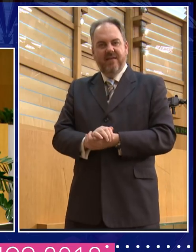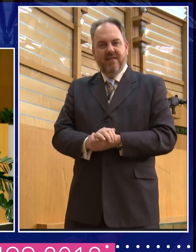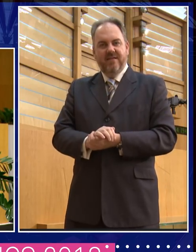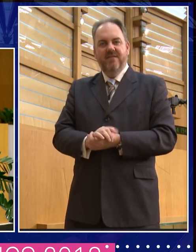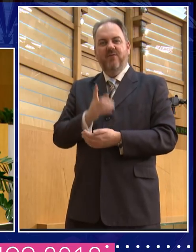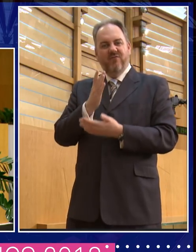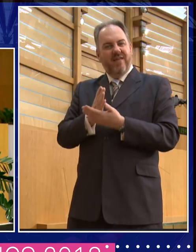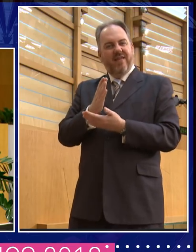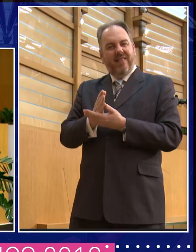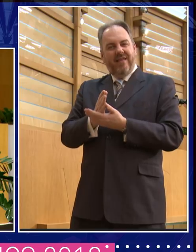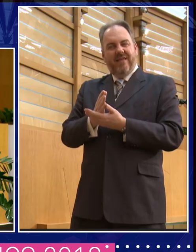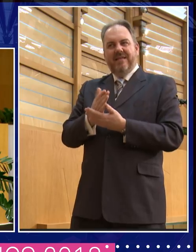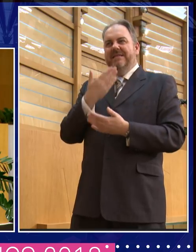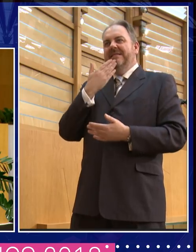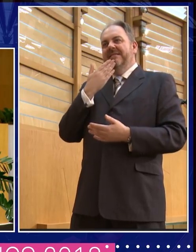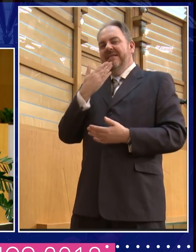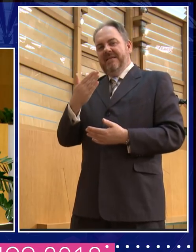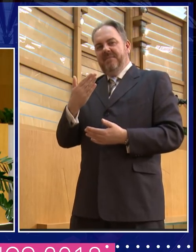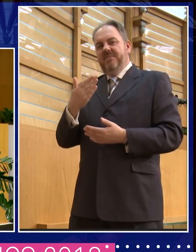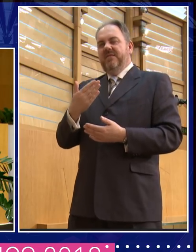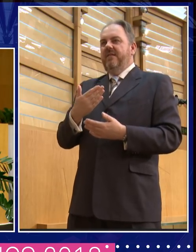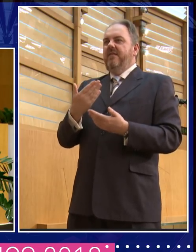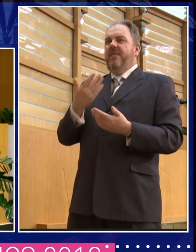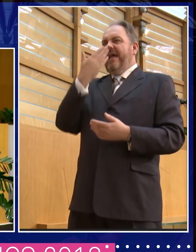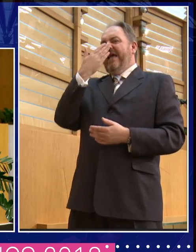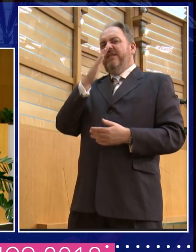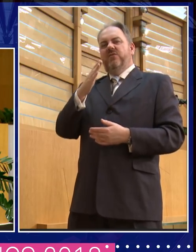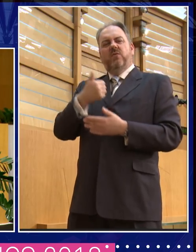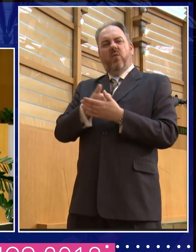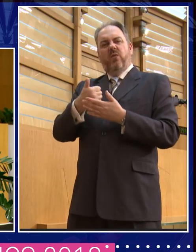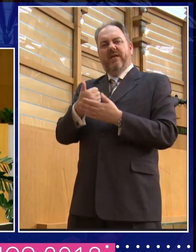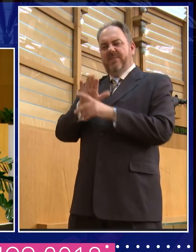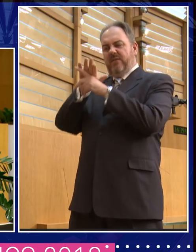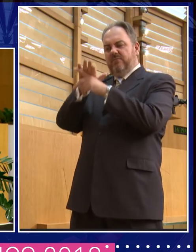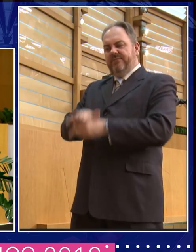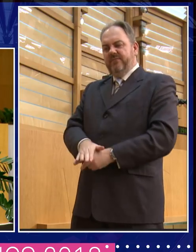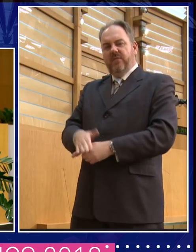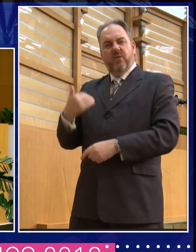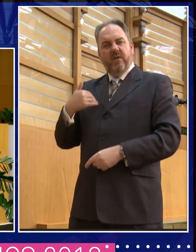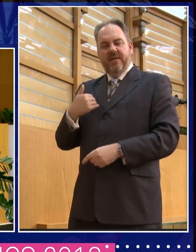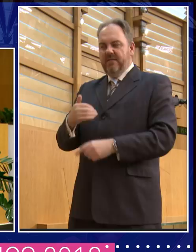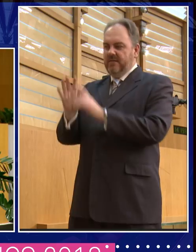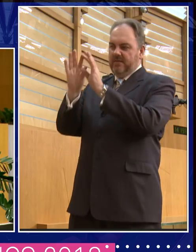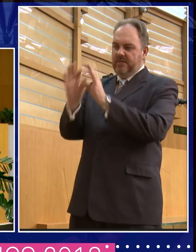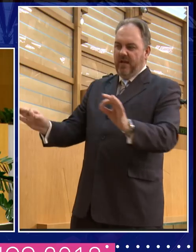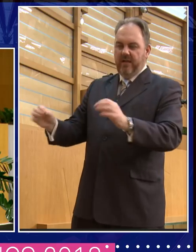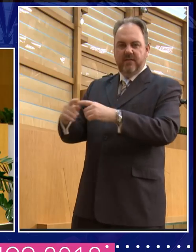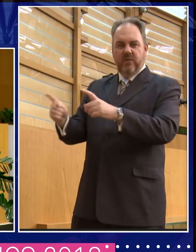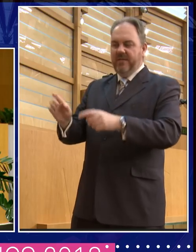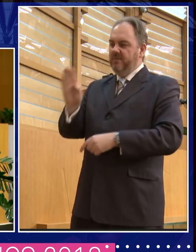stopping the women speaking at all in stories. so, you know, and there's stories that are part and parcel of our culture and